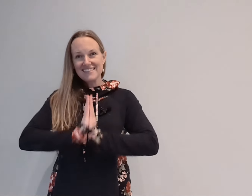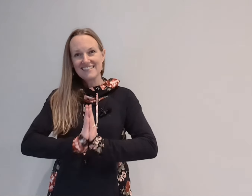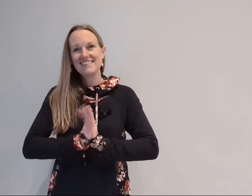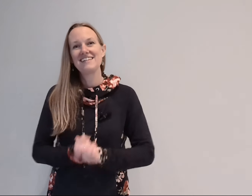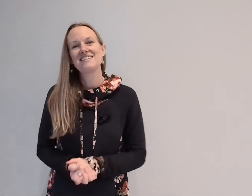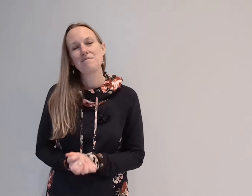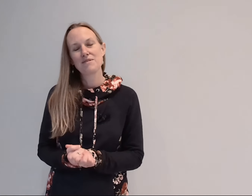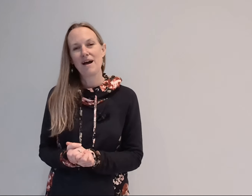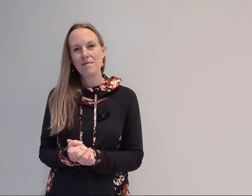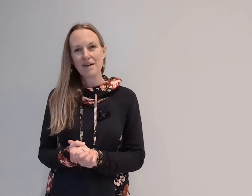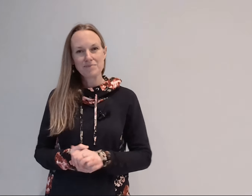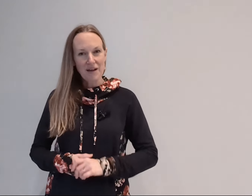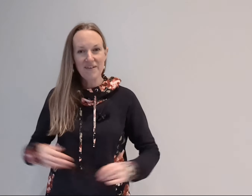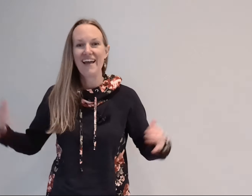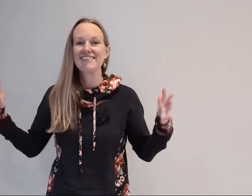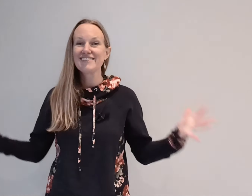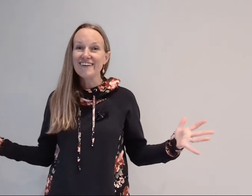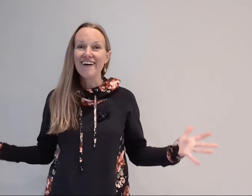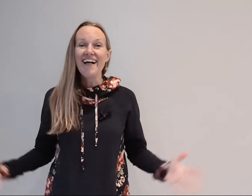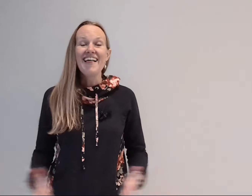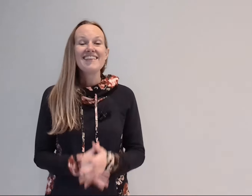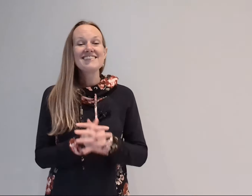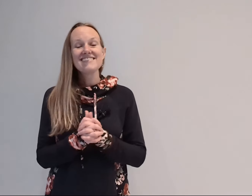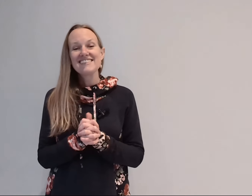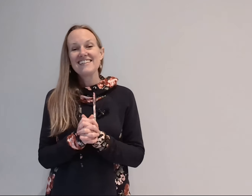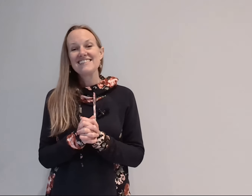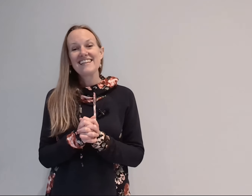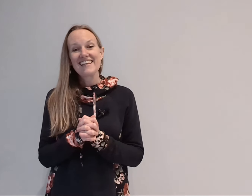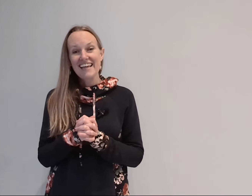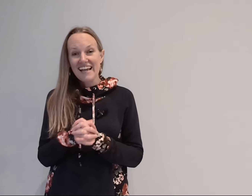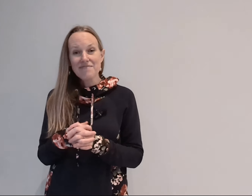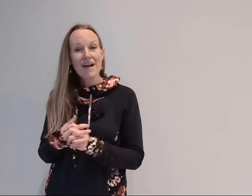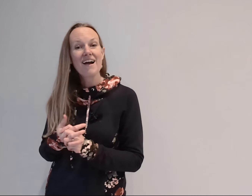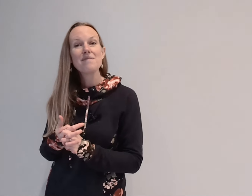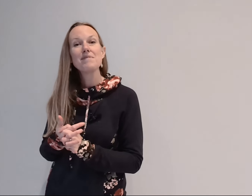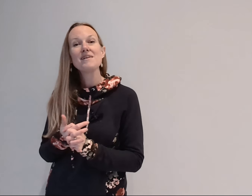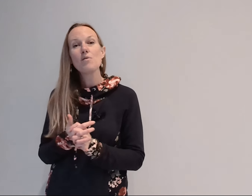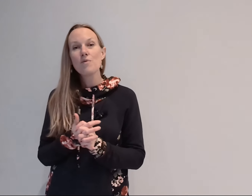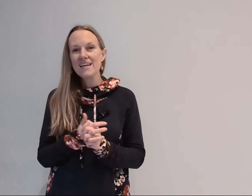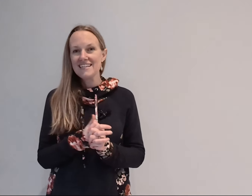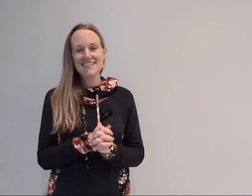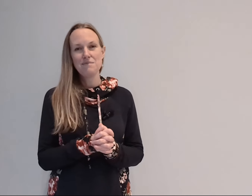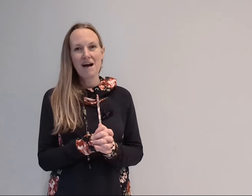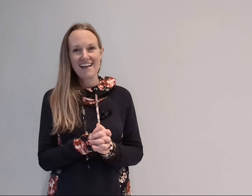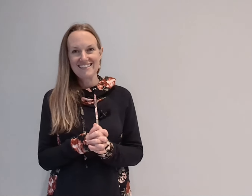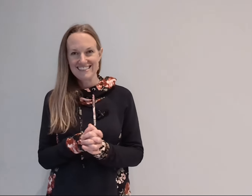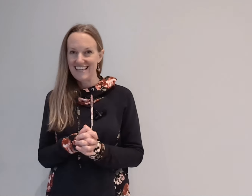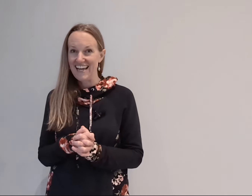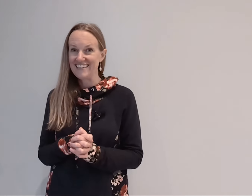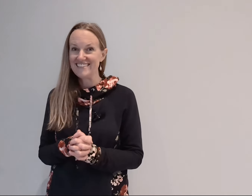consider subscribing okay so this one starts let the king of my heart be the wind in my sails